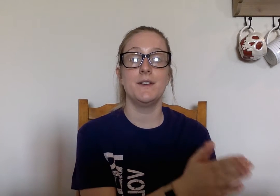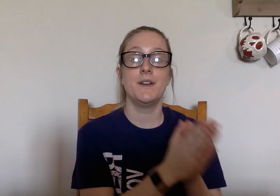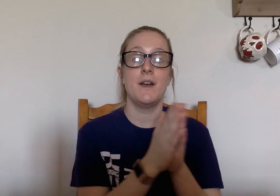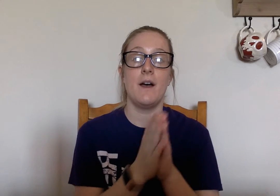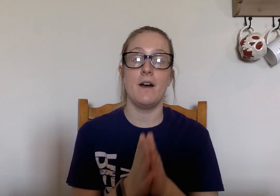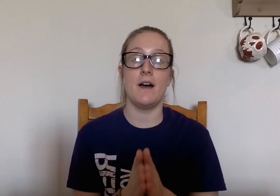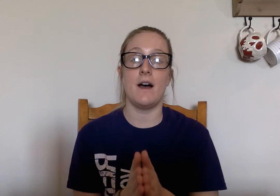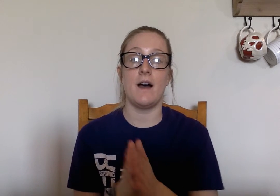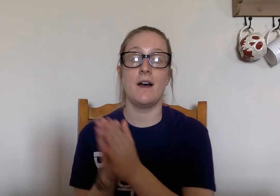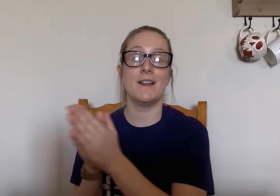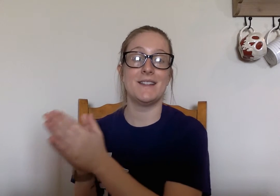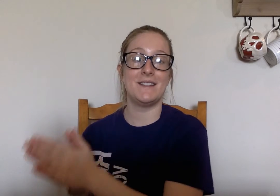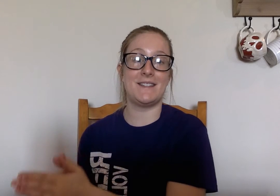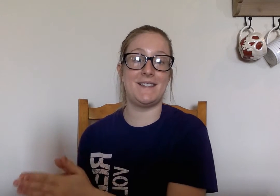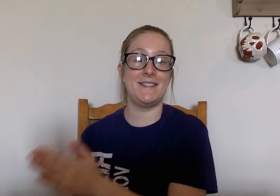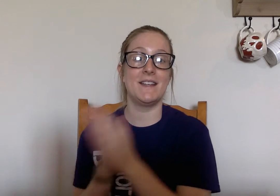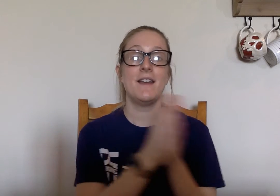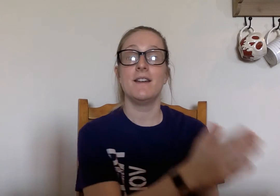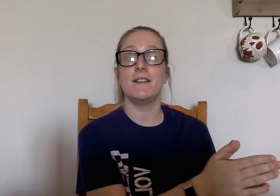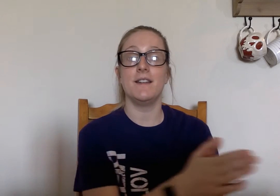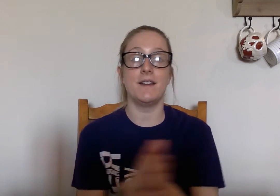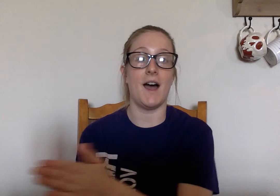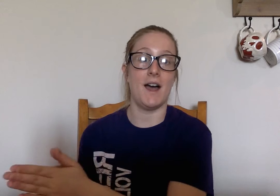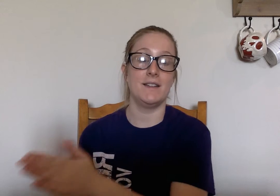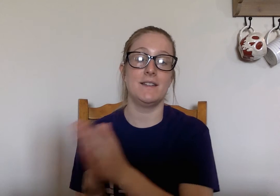job hot hot